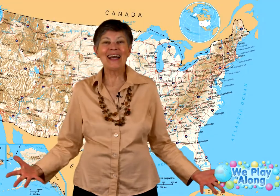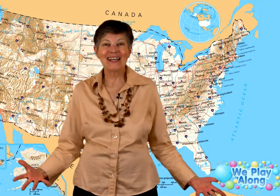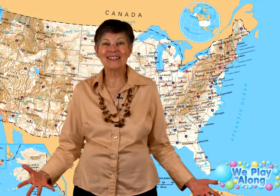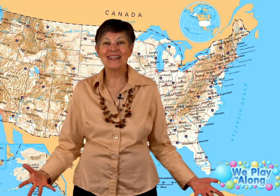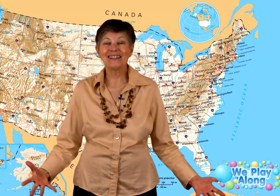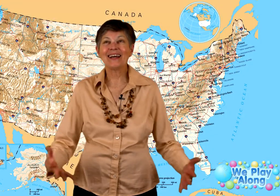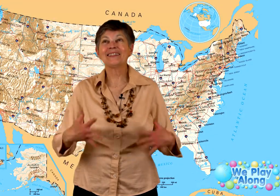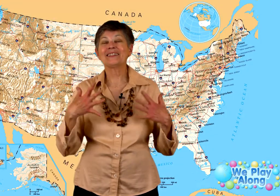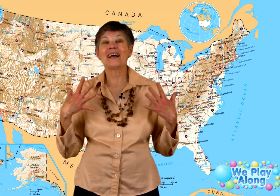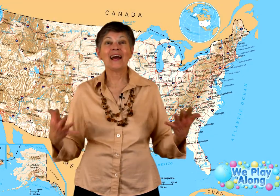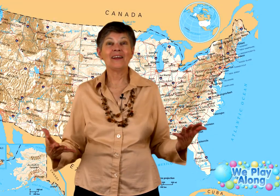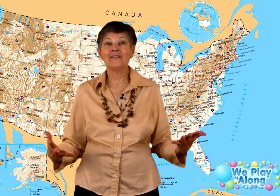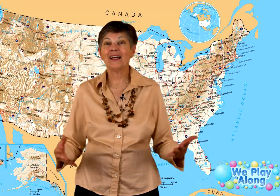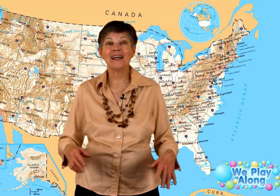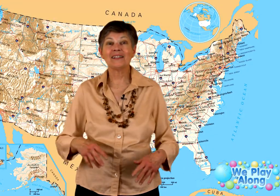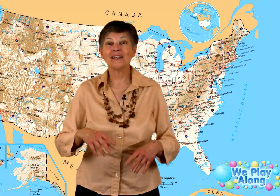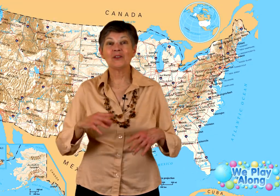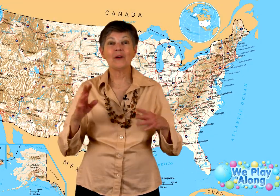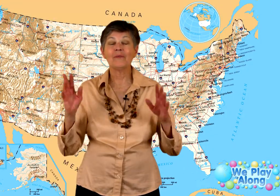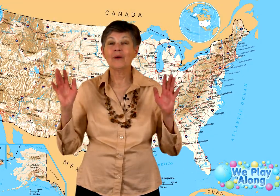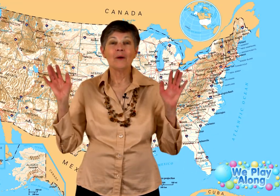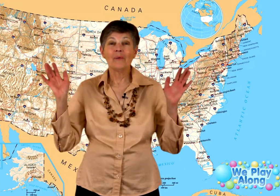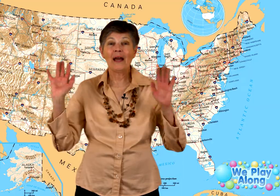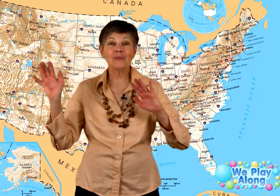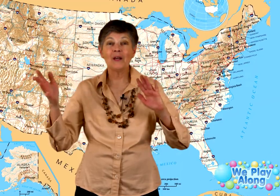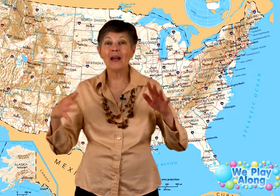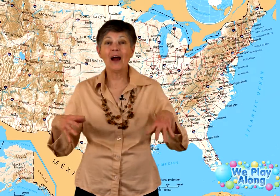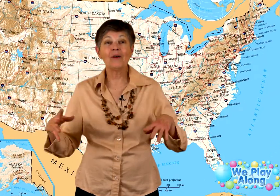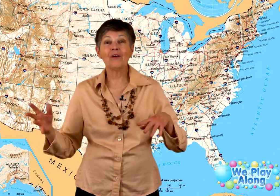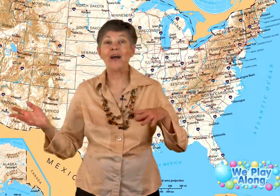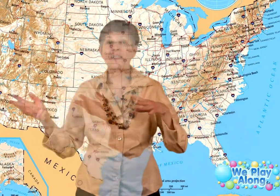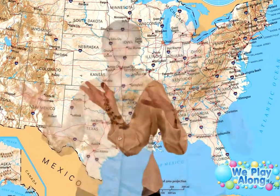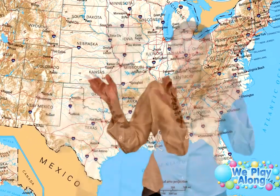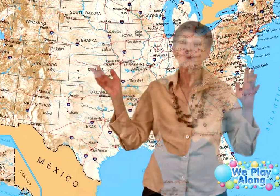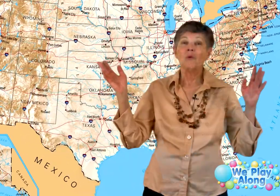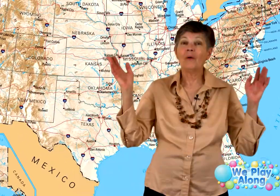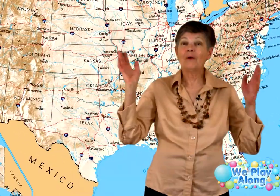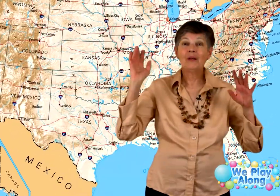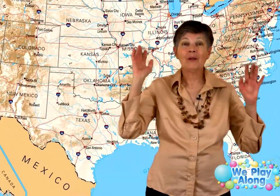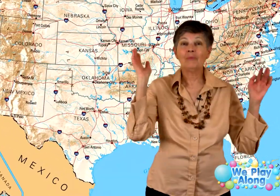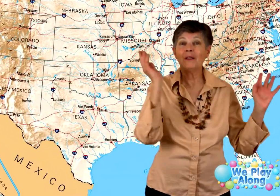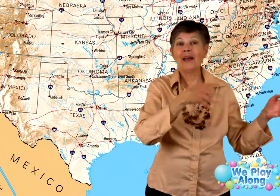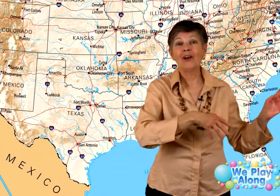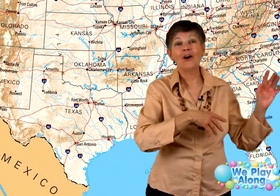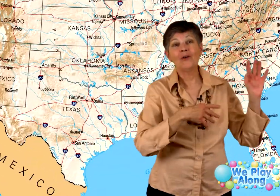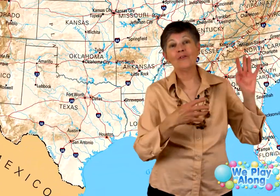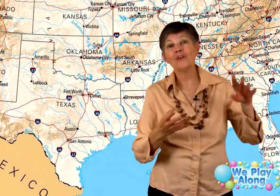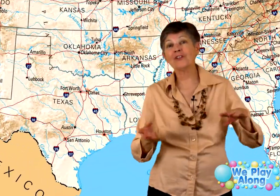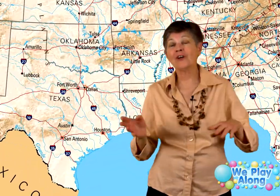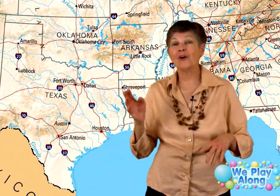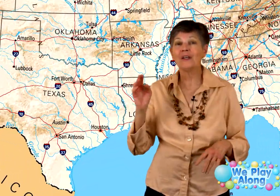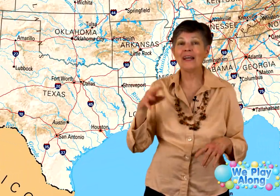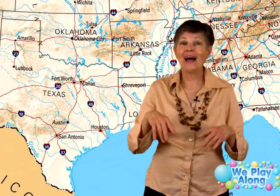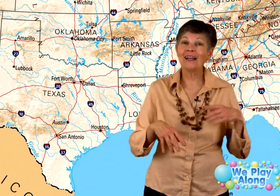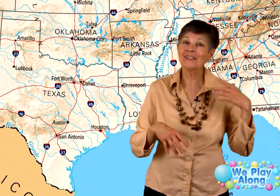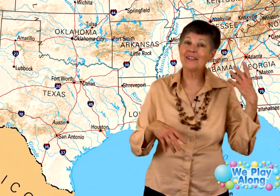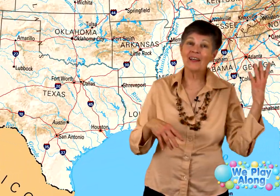Texas, I just, I love Texas. My husband and I, we've gone to, we've been to Plano and Frisco and Dallas and